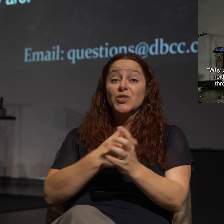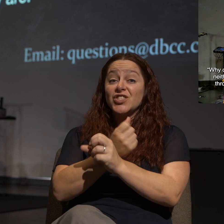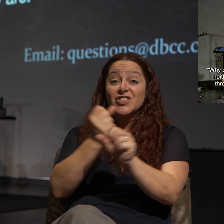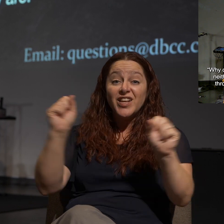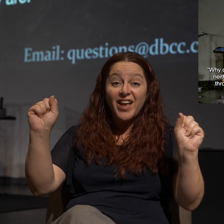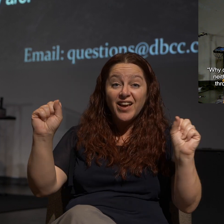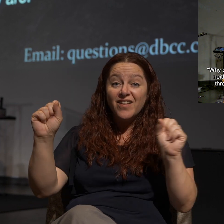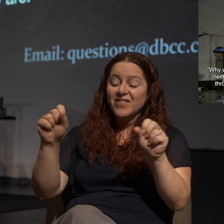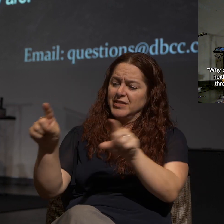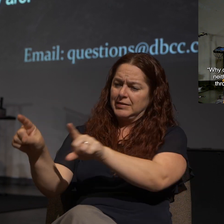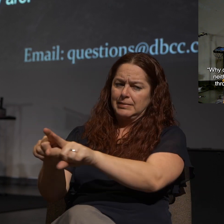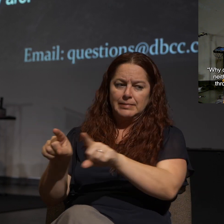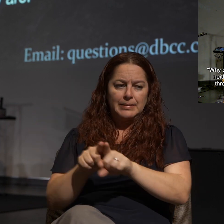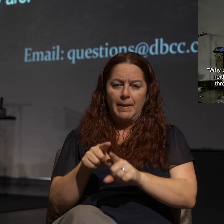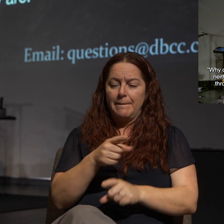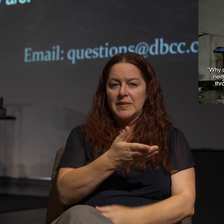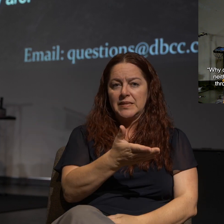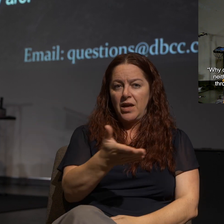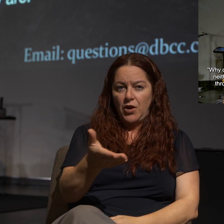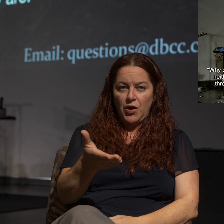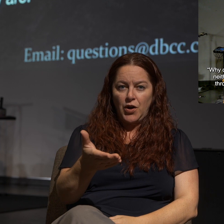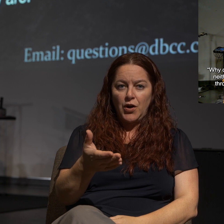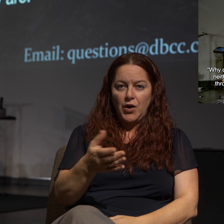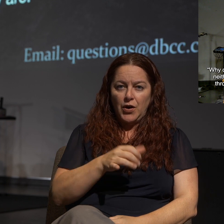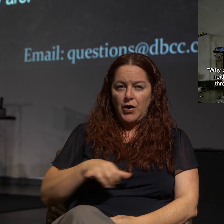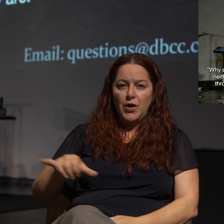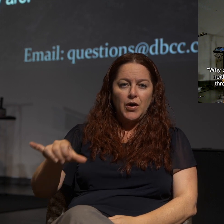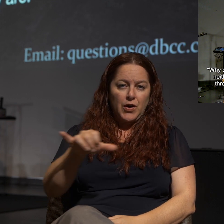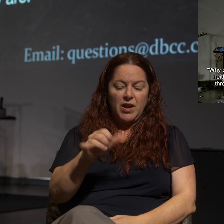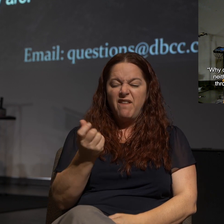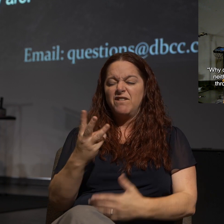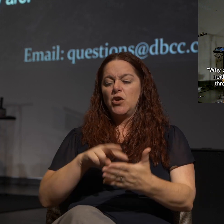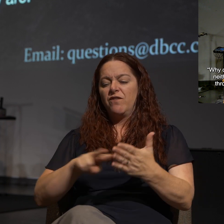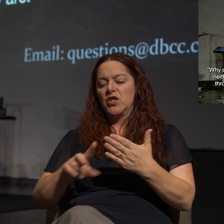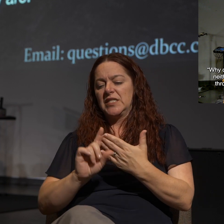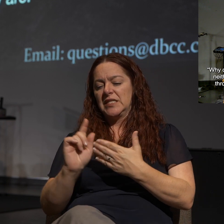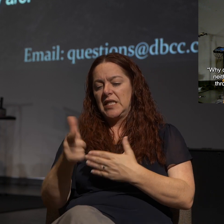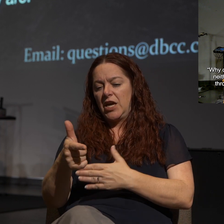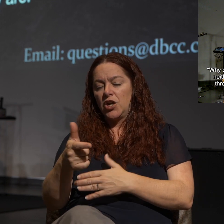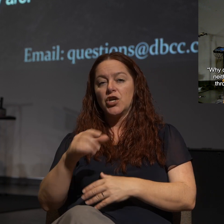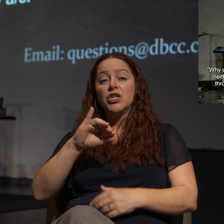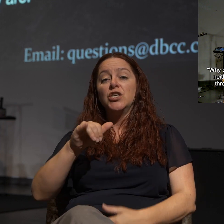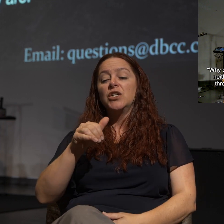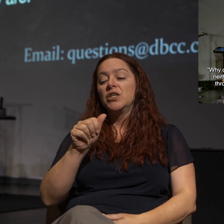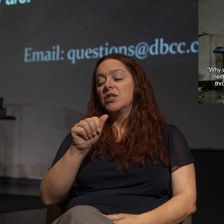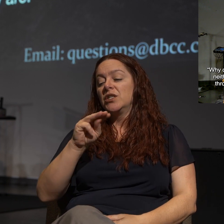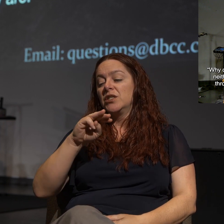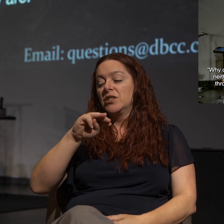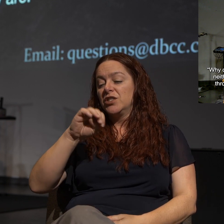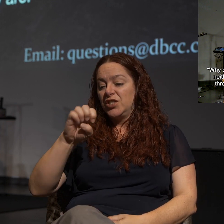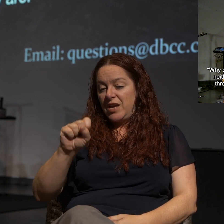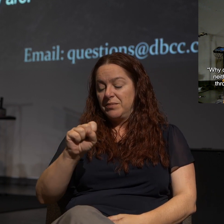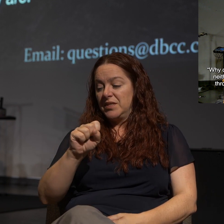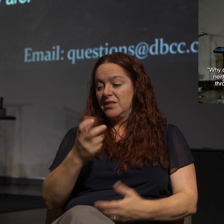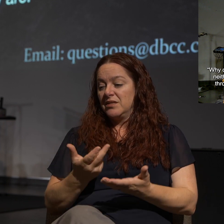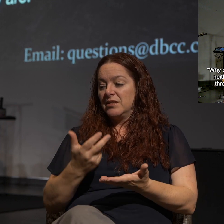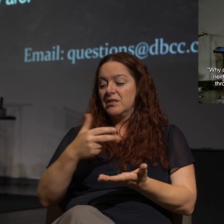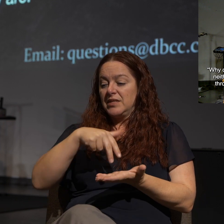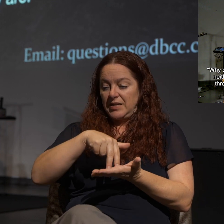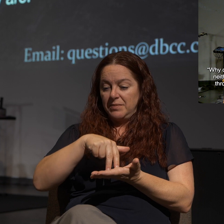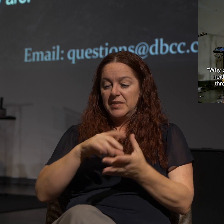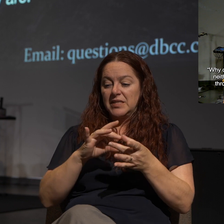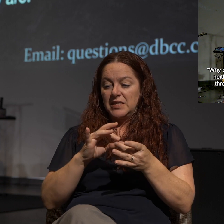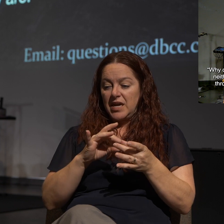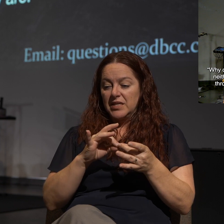as they are. A couple verses later, James steps up. In Acts 15, 19, James'